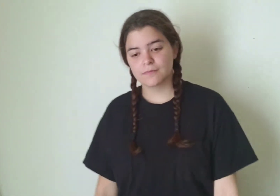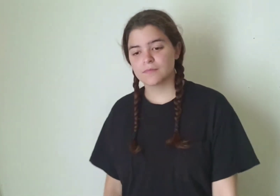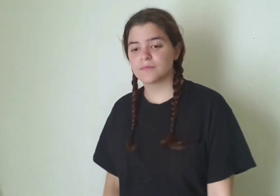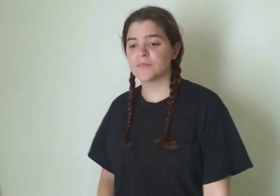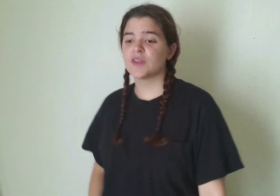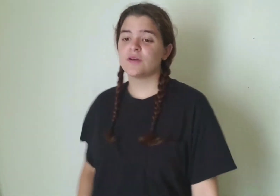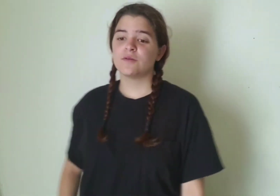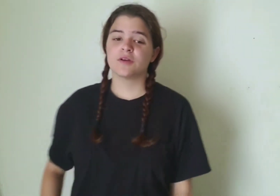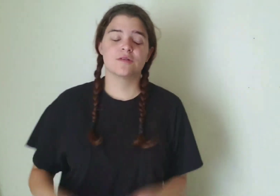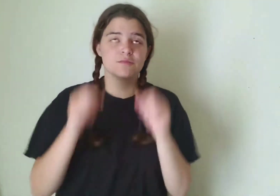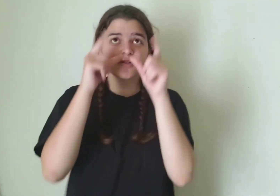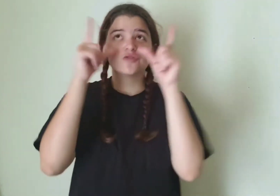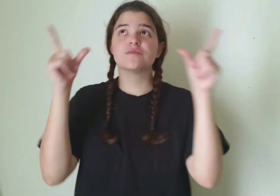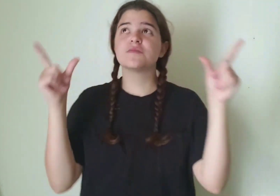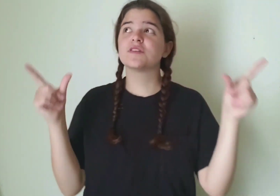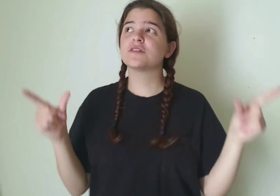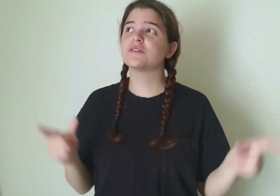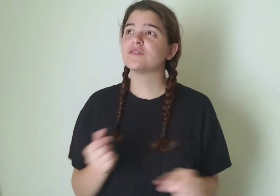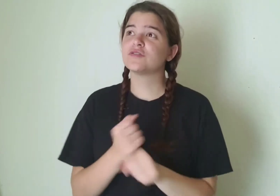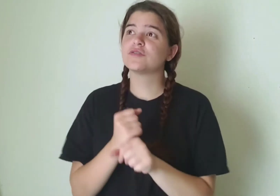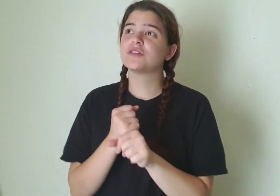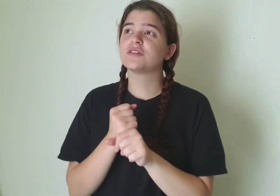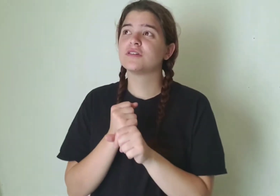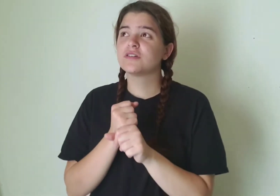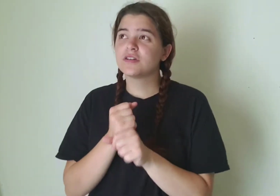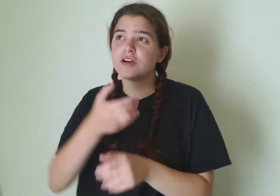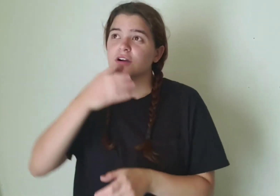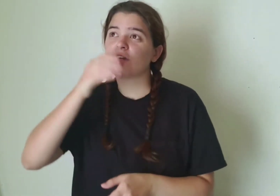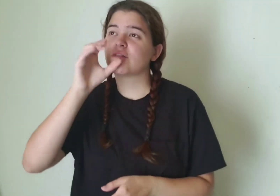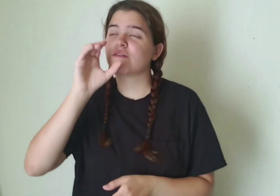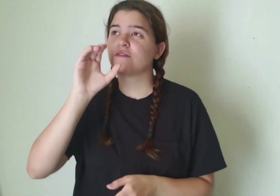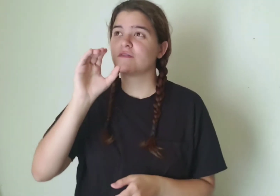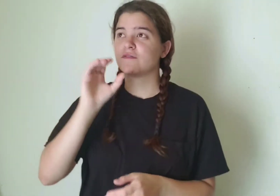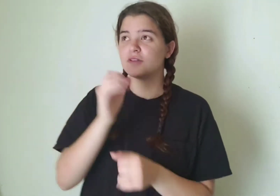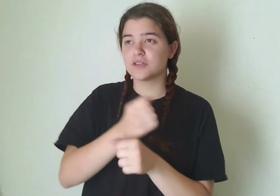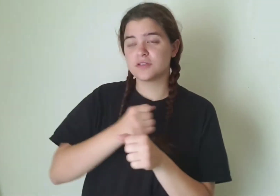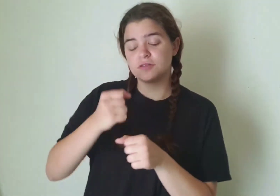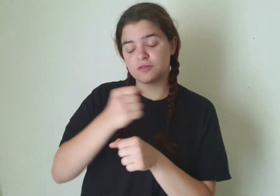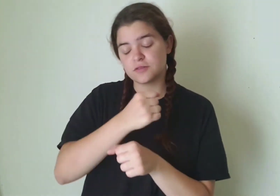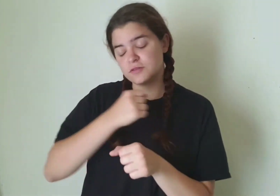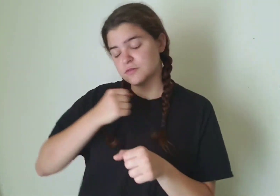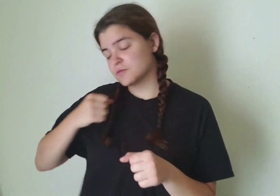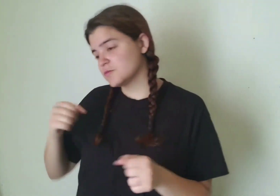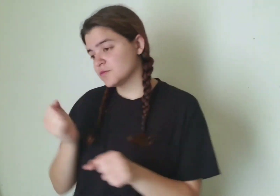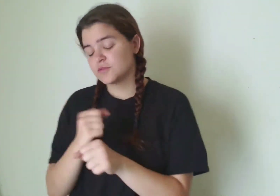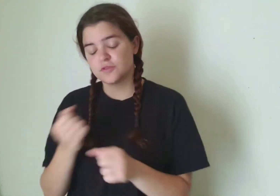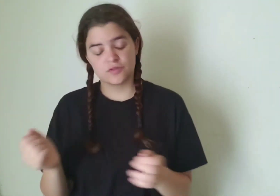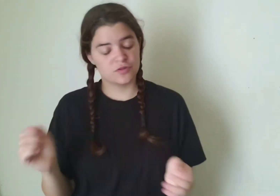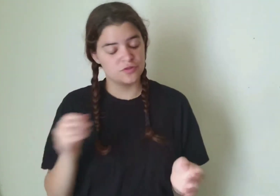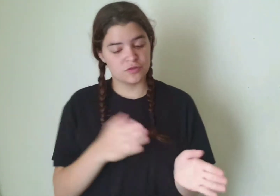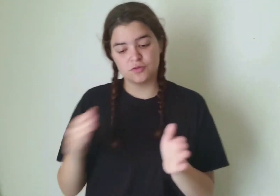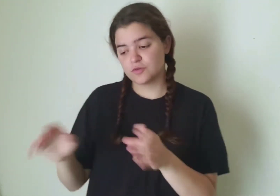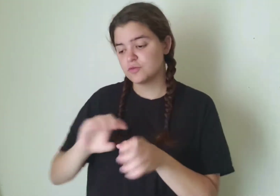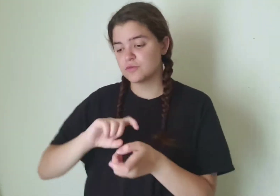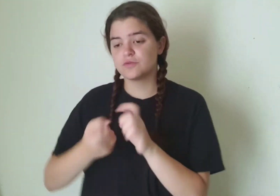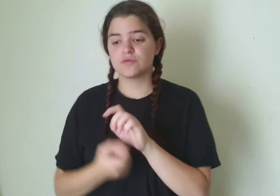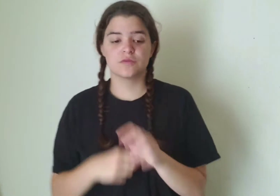The could Think and drink and coffee Making plans to change the world